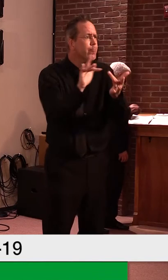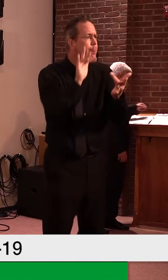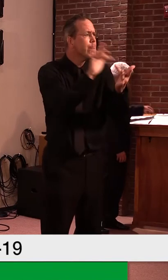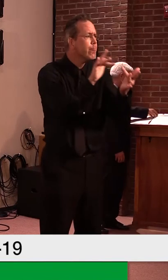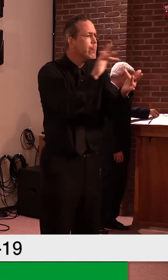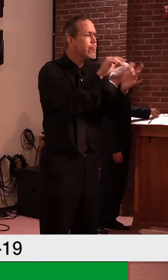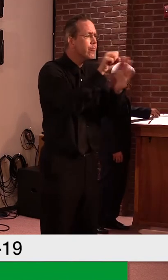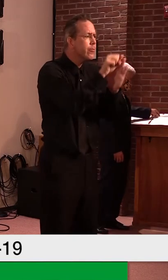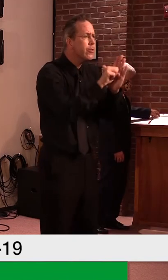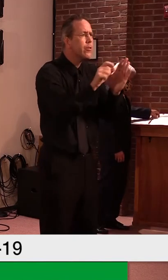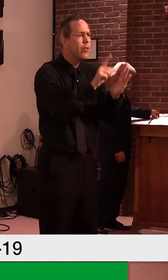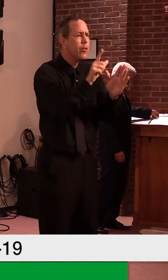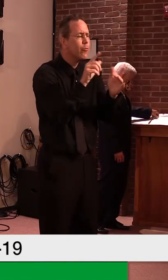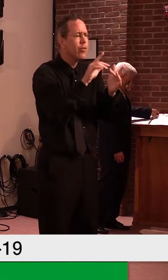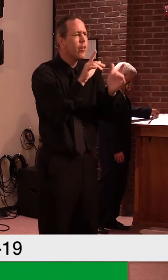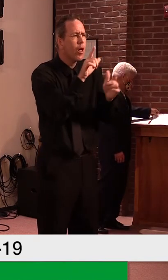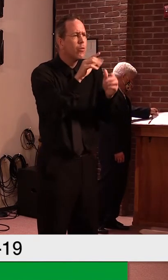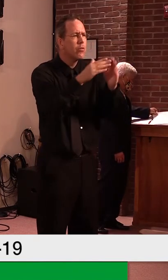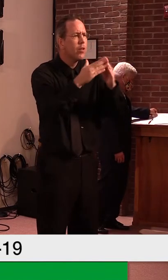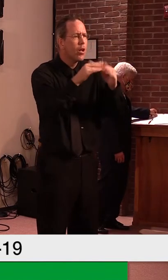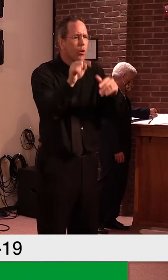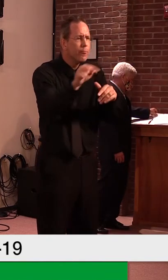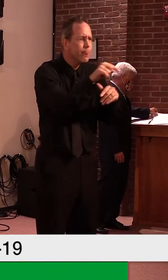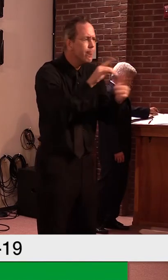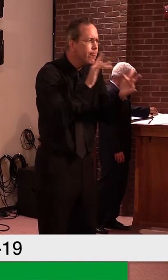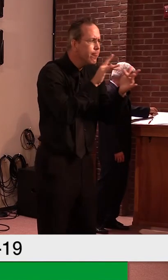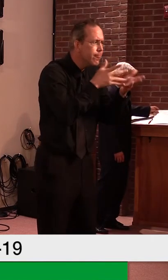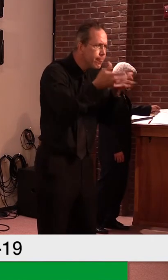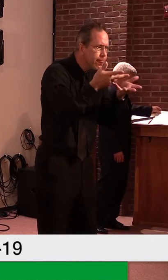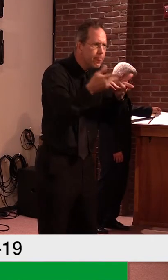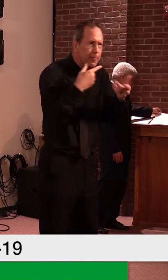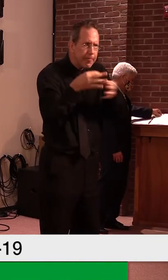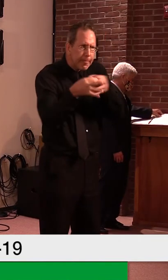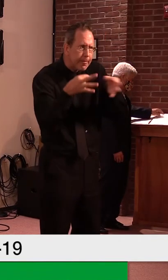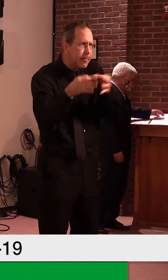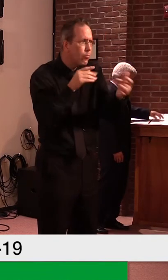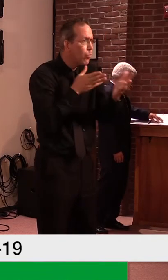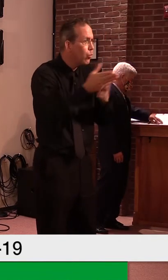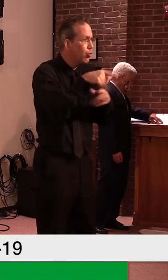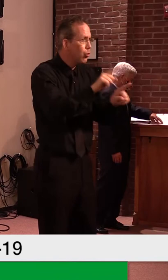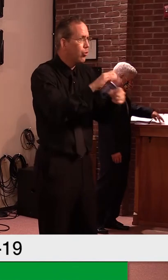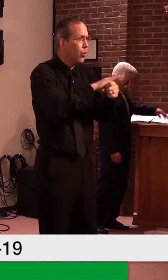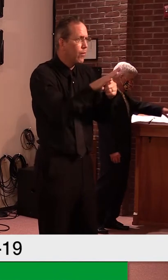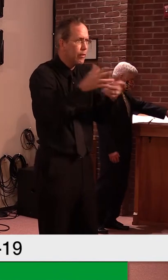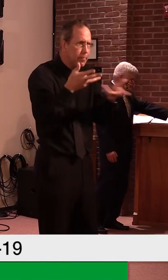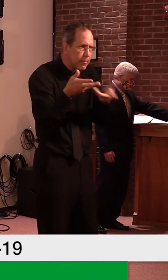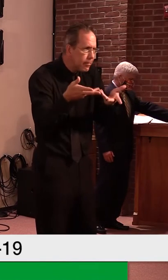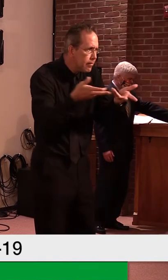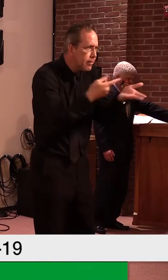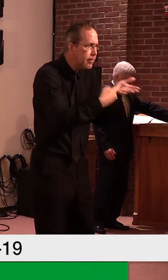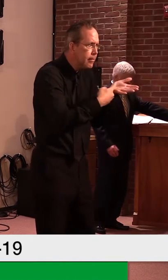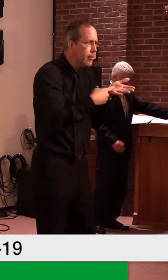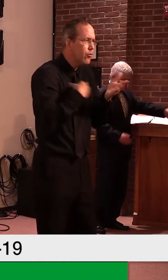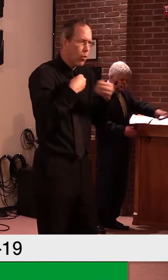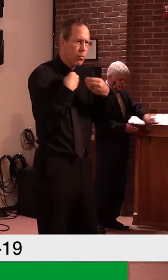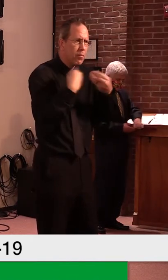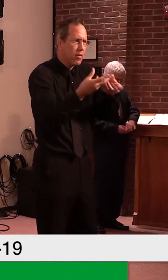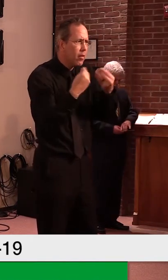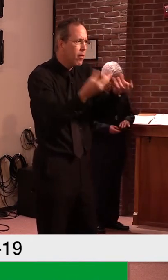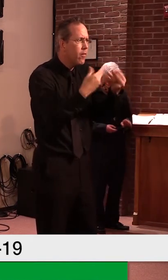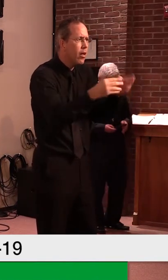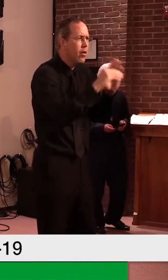across the state through the pandemic to ensure that they were able to deliver, um, so many needed services to Vermonters.